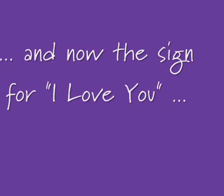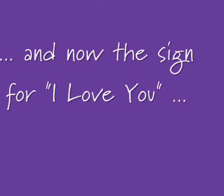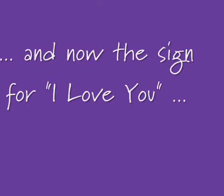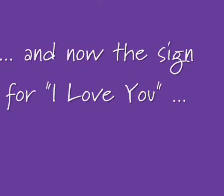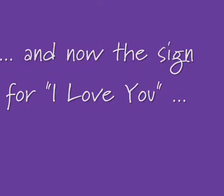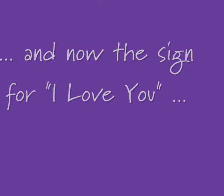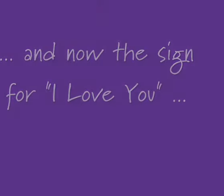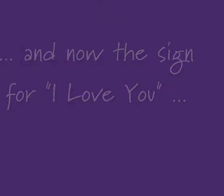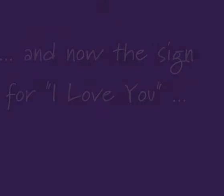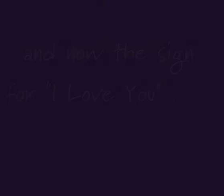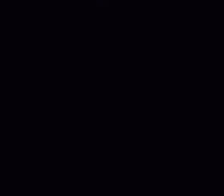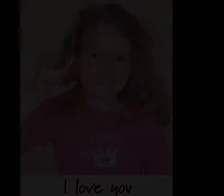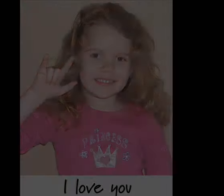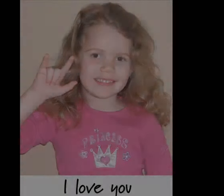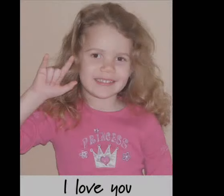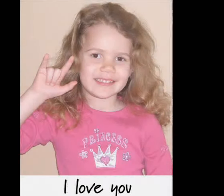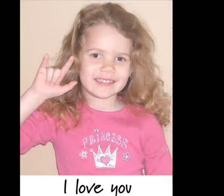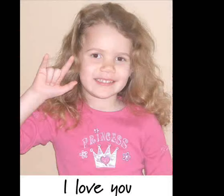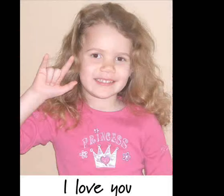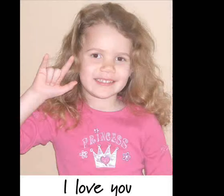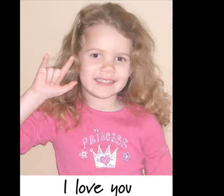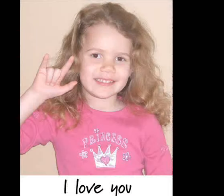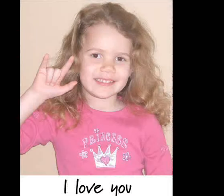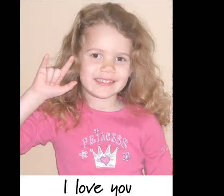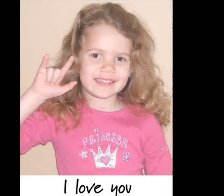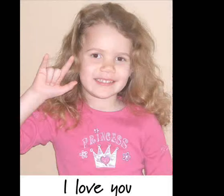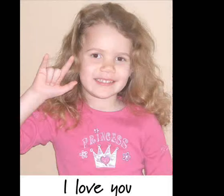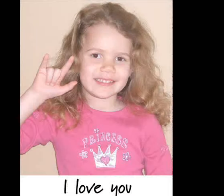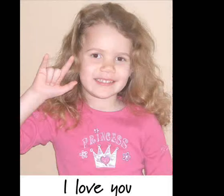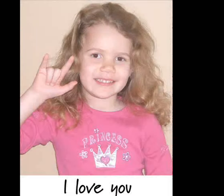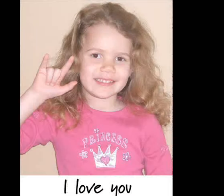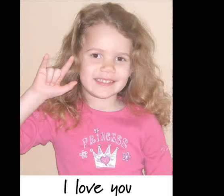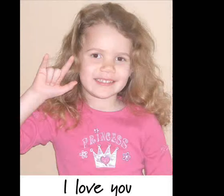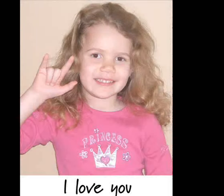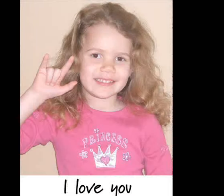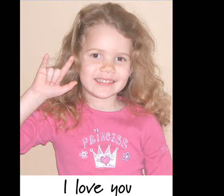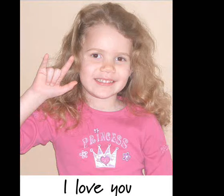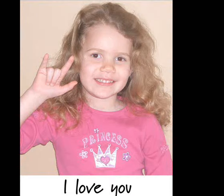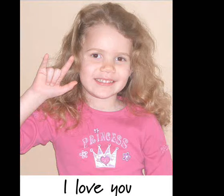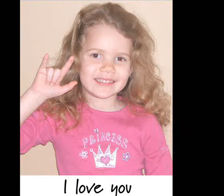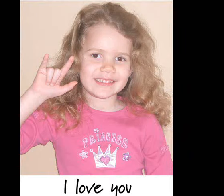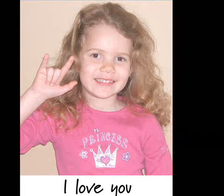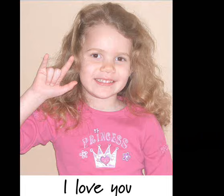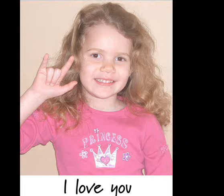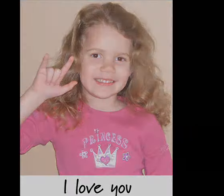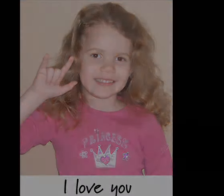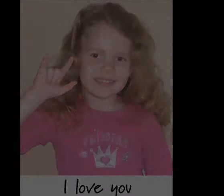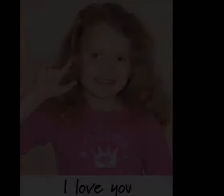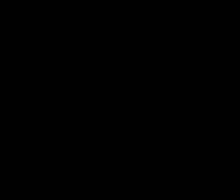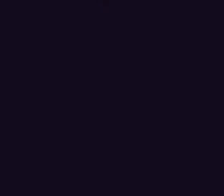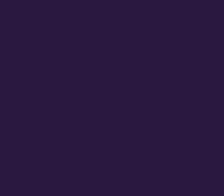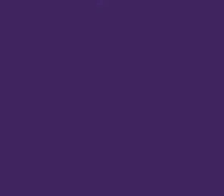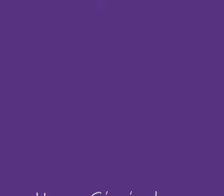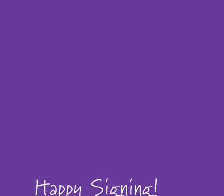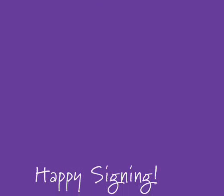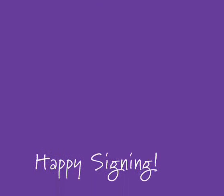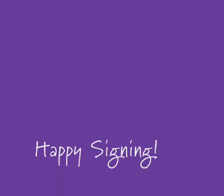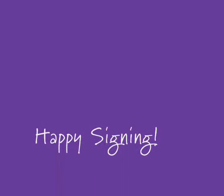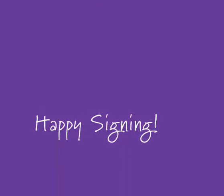do I-L-O-V-E-Y-O-U-I-R-N, love with